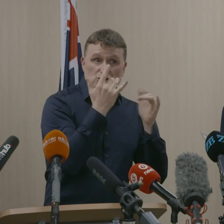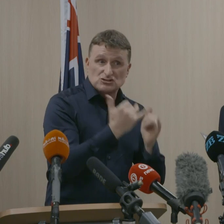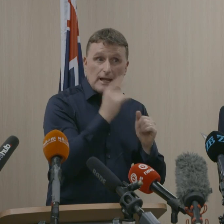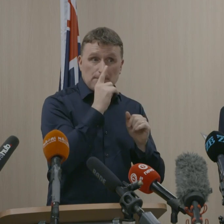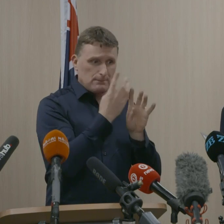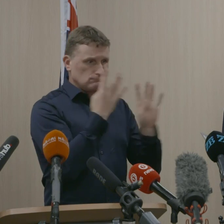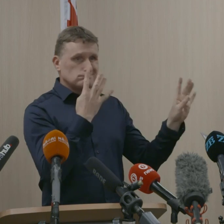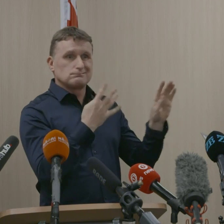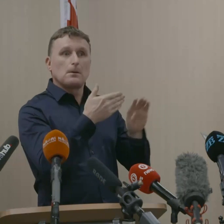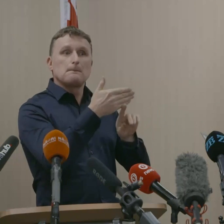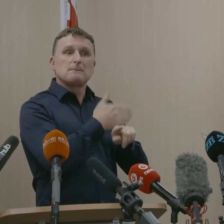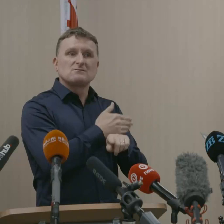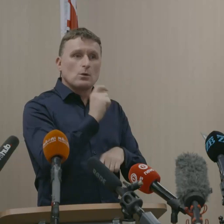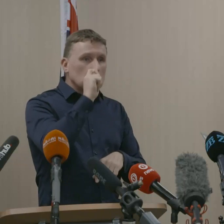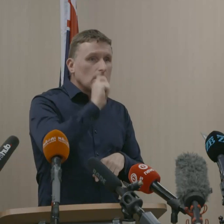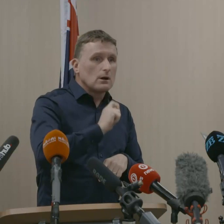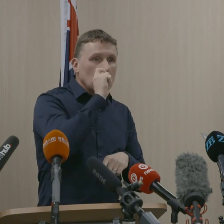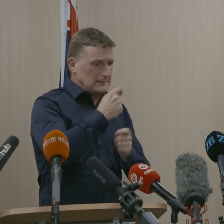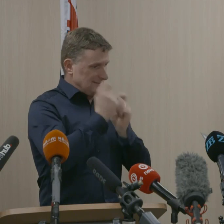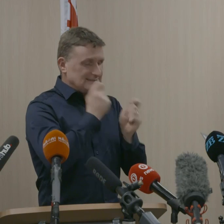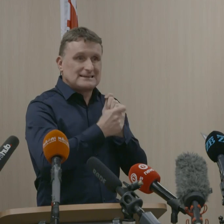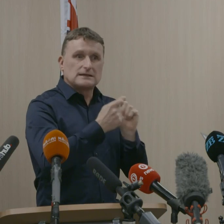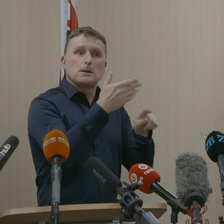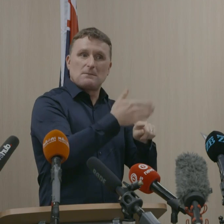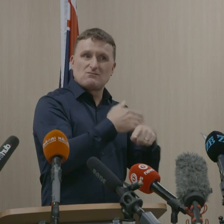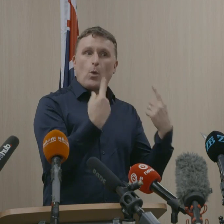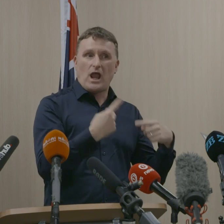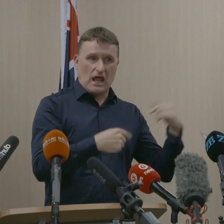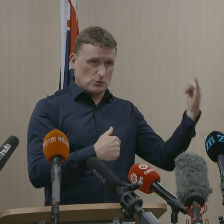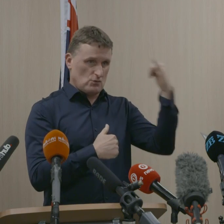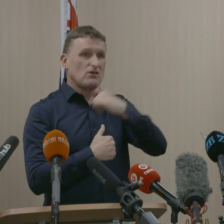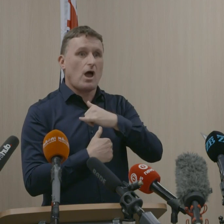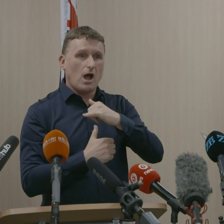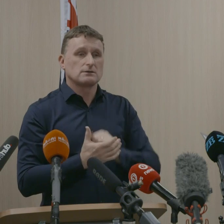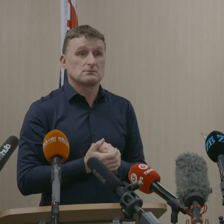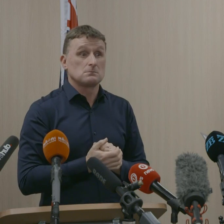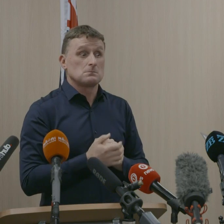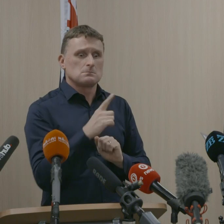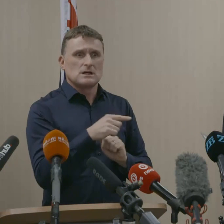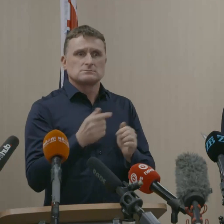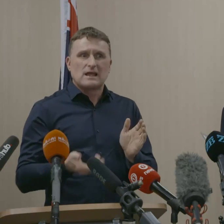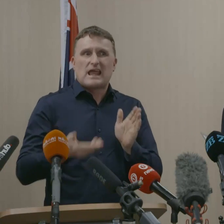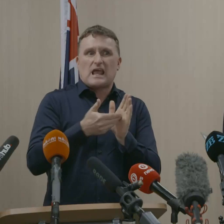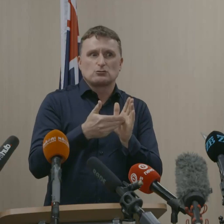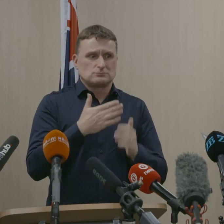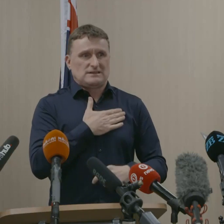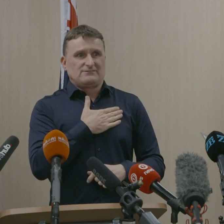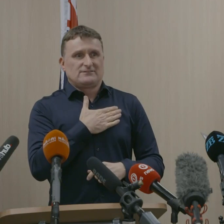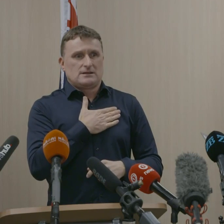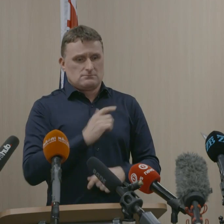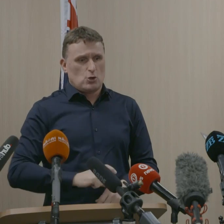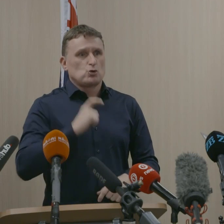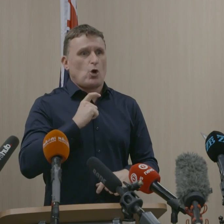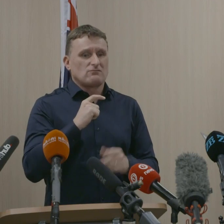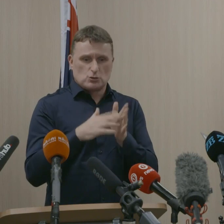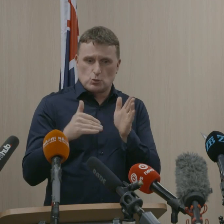every traveller will be stopped and checked before they can fly. This further step will provide an extra measure of confidence for